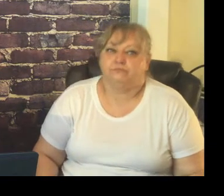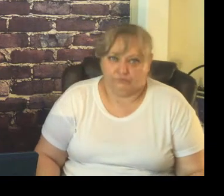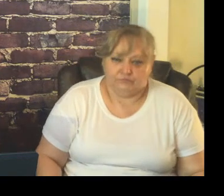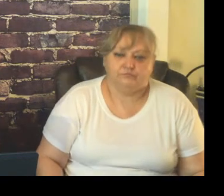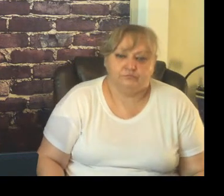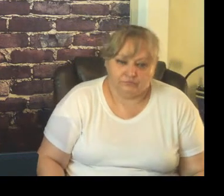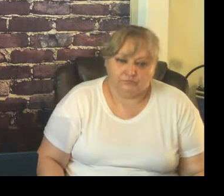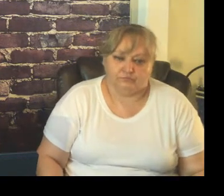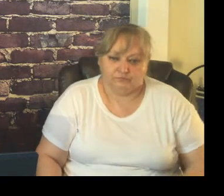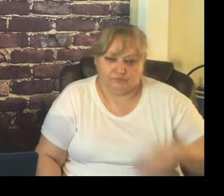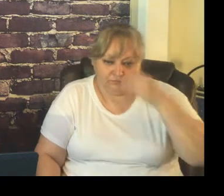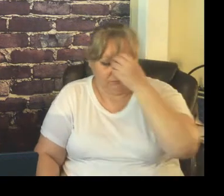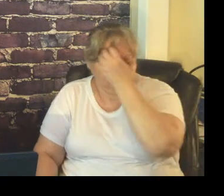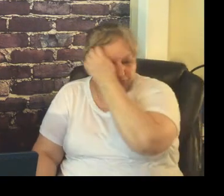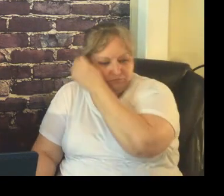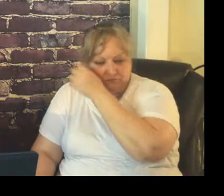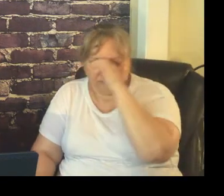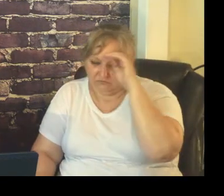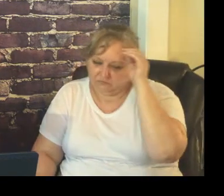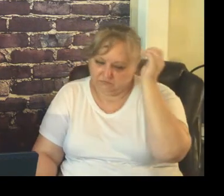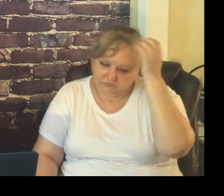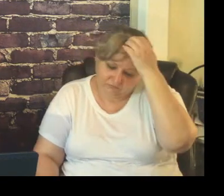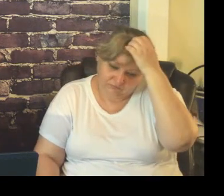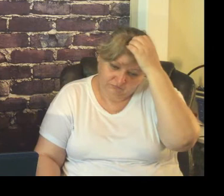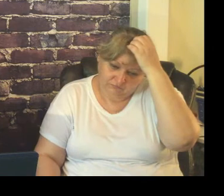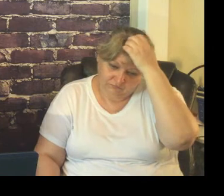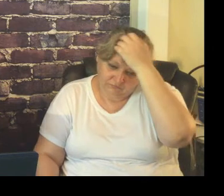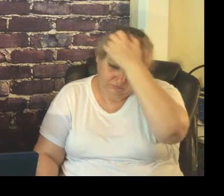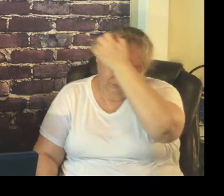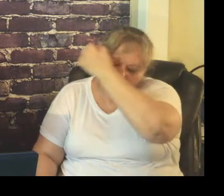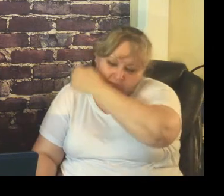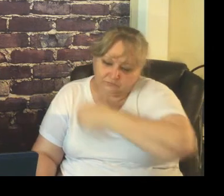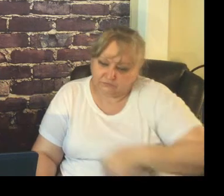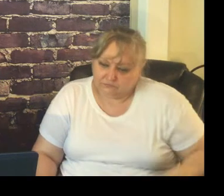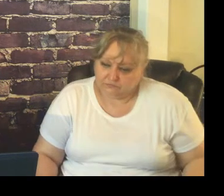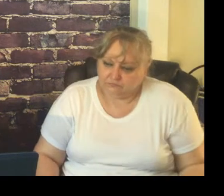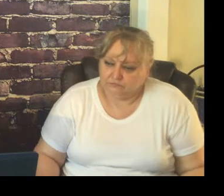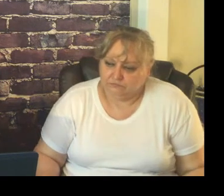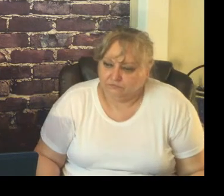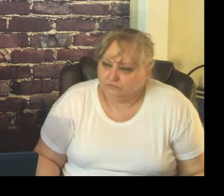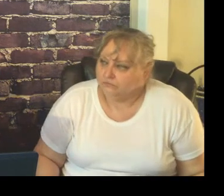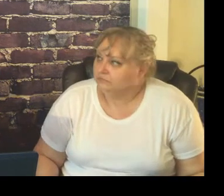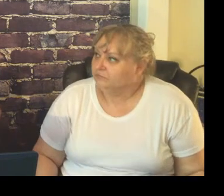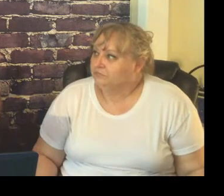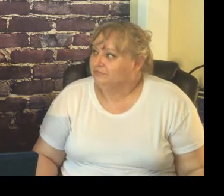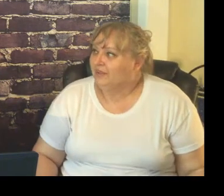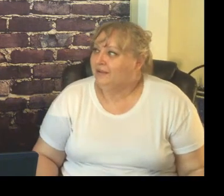you it'll be different for everybody I remember when I was younger and I had more brain cells I would